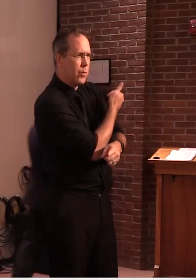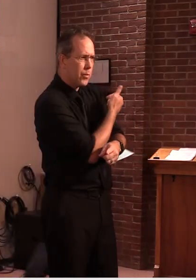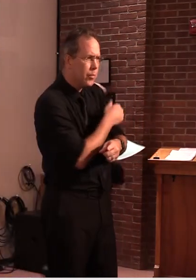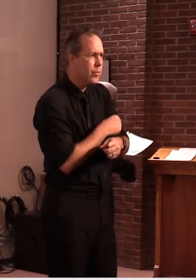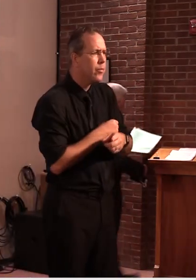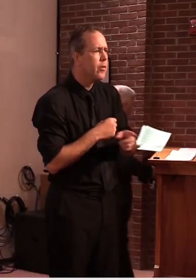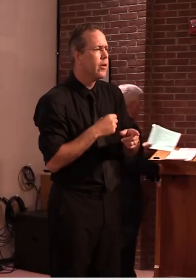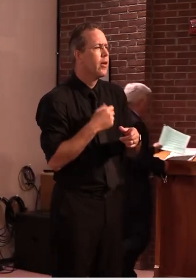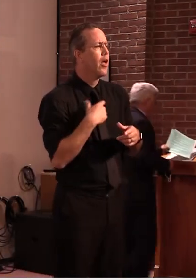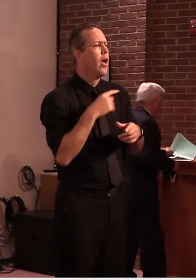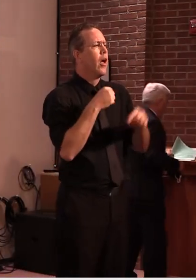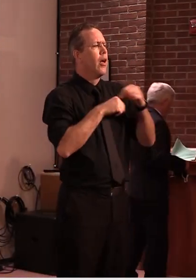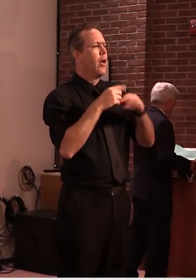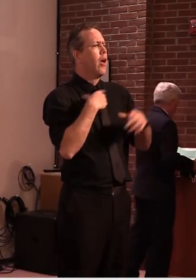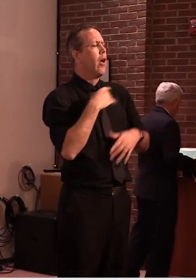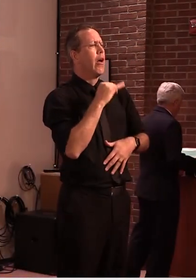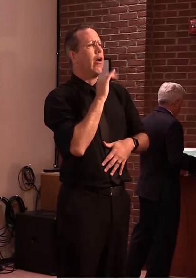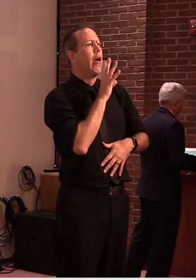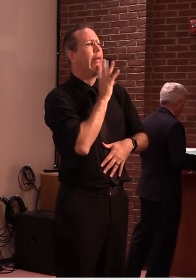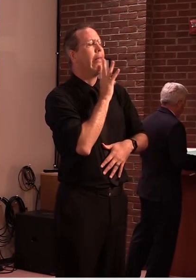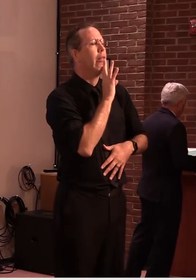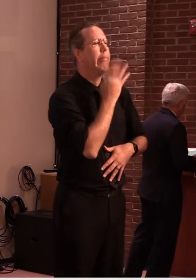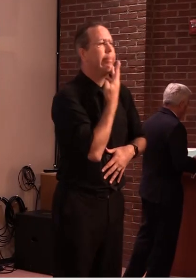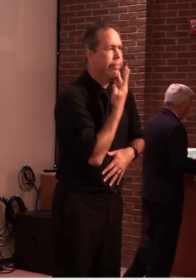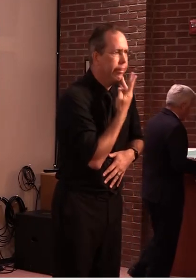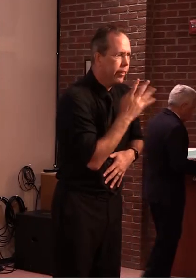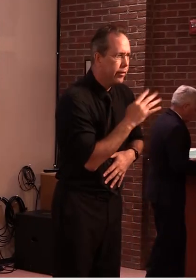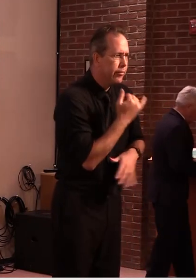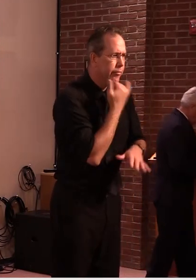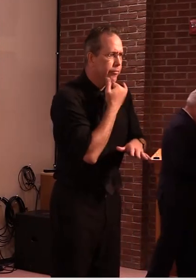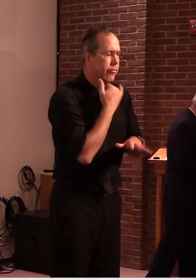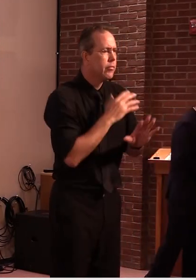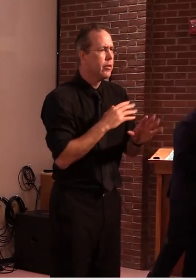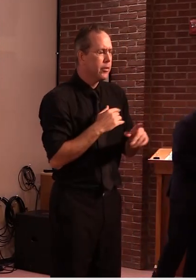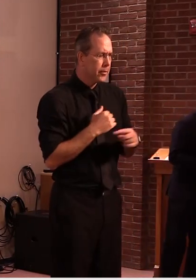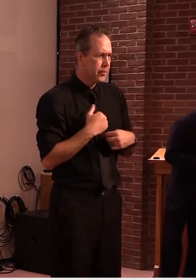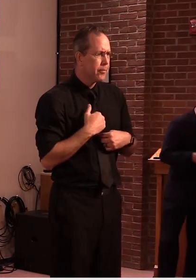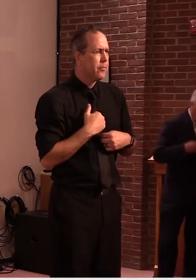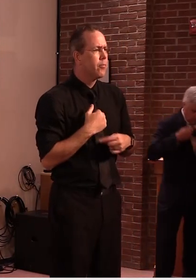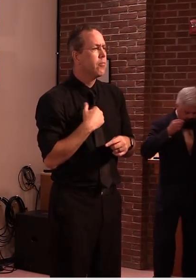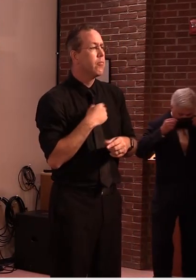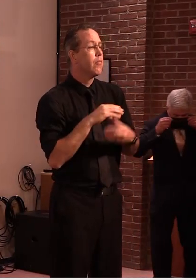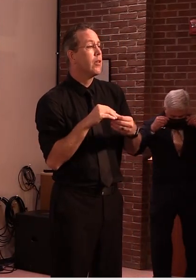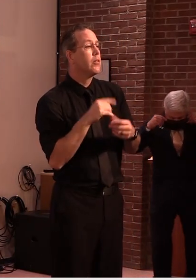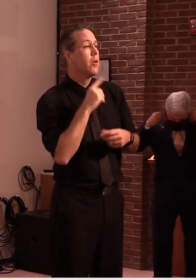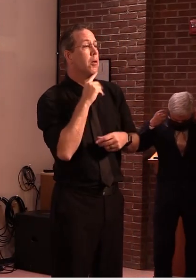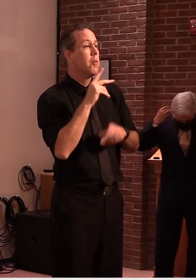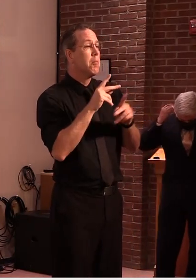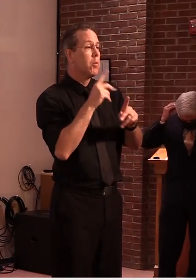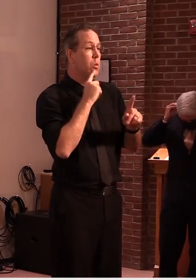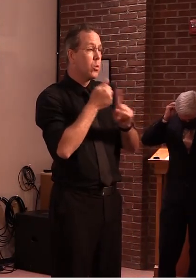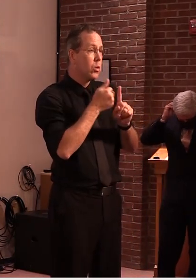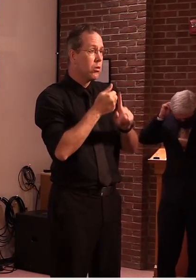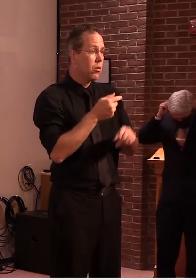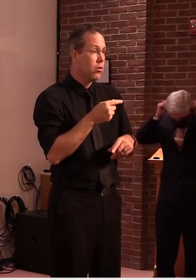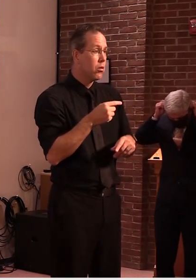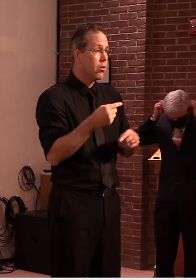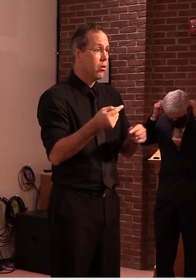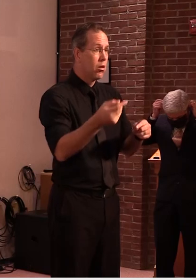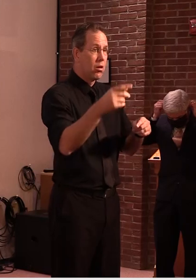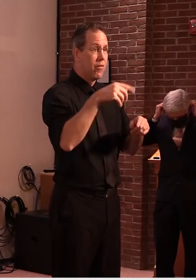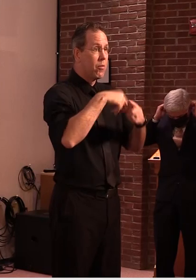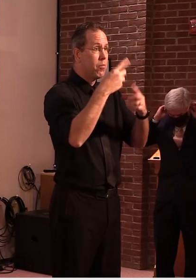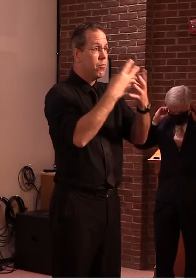made a mistake um when I talk about the quarantine of new individuals coming into our system and quarantining them for